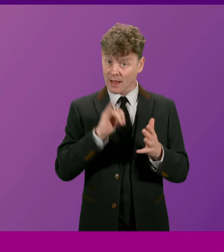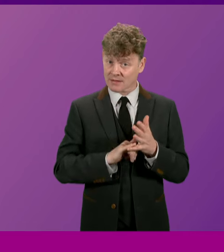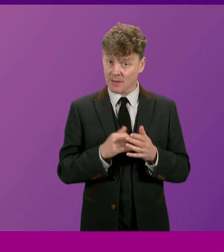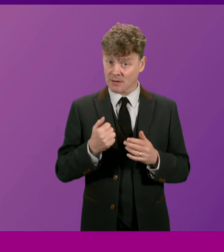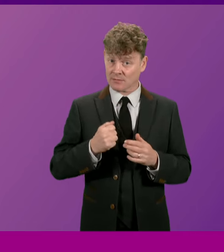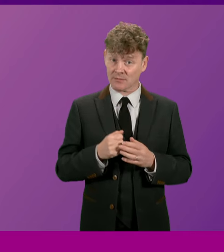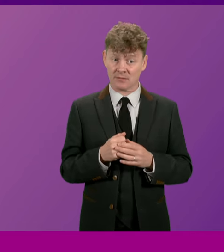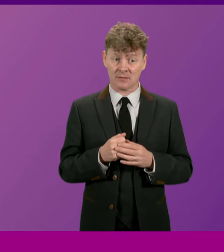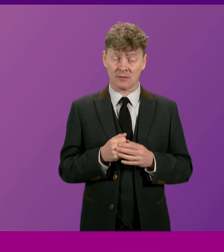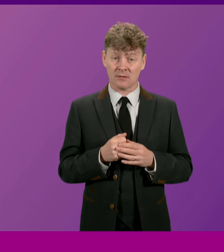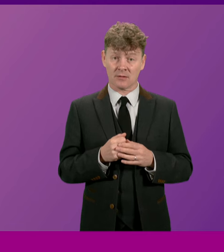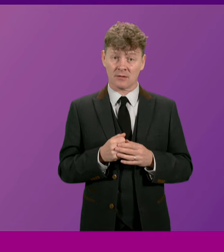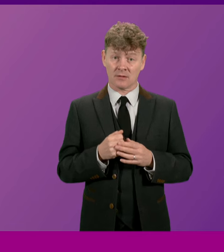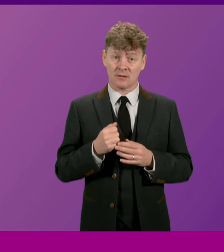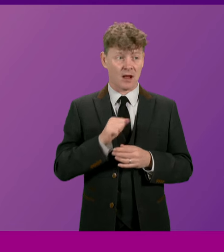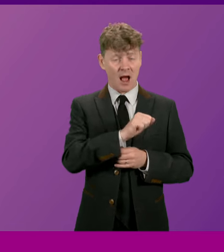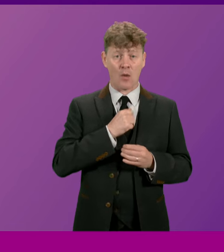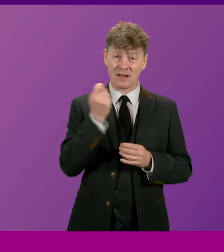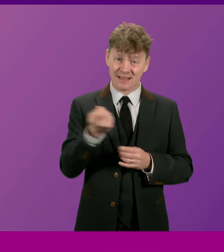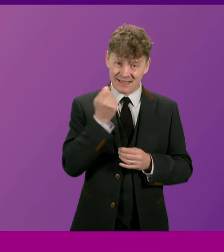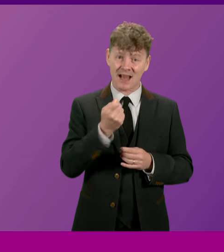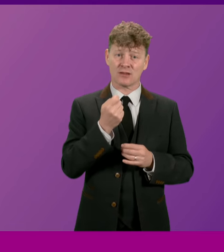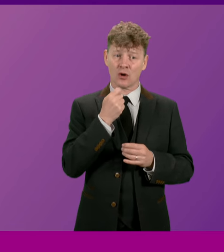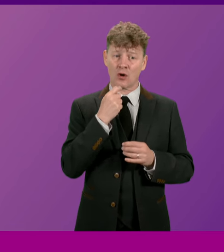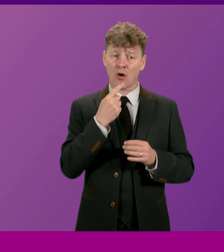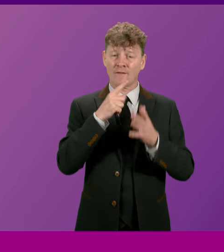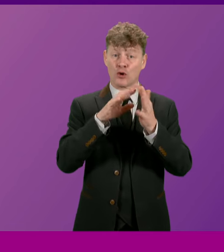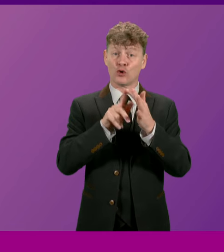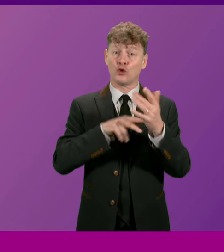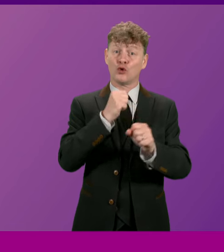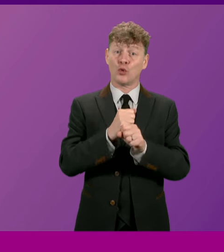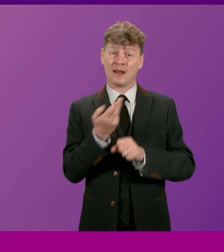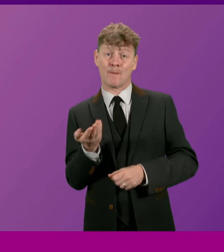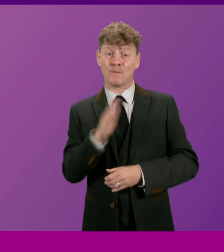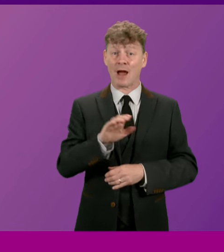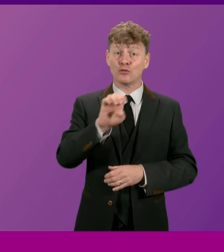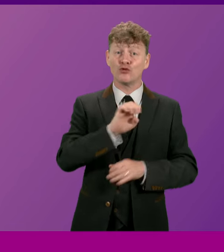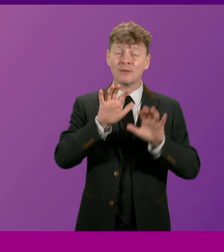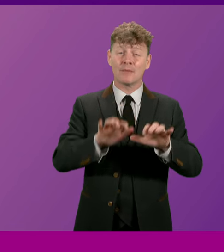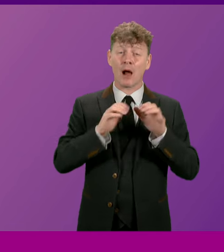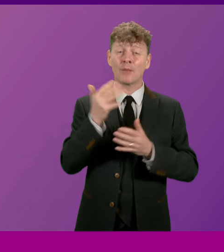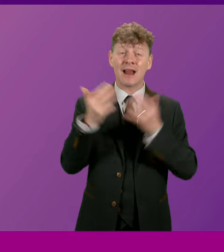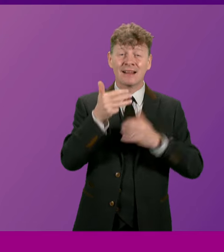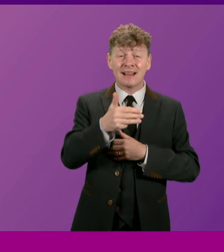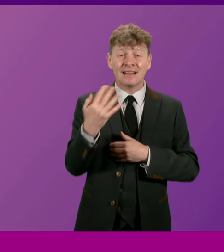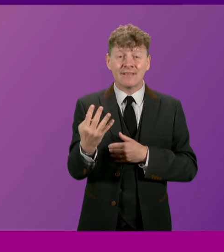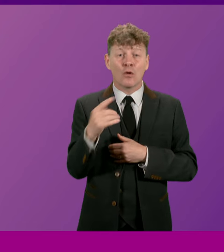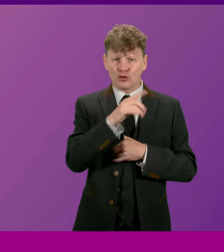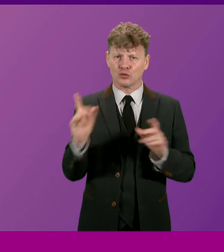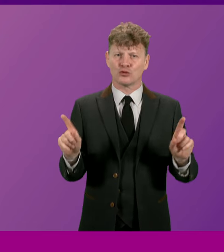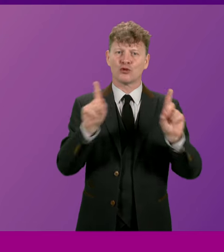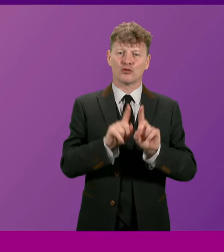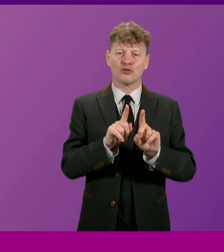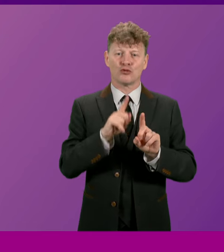Our success in securing the re-election of Winnie Ewing to the European Parliament in 1994, when she was joined by our dear